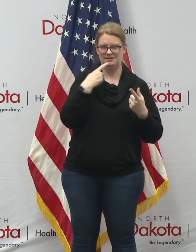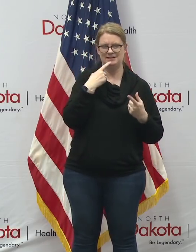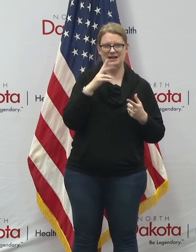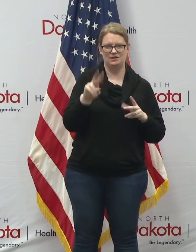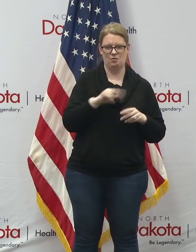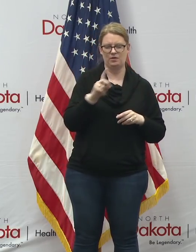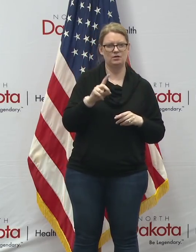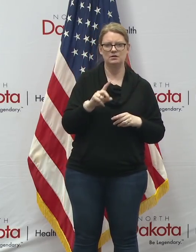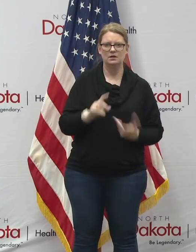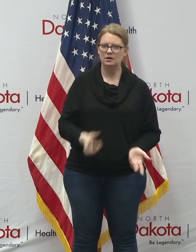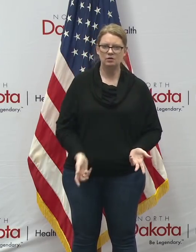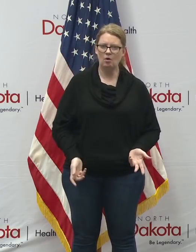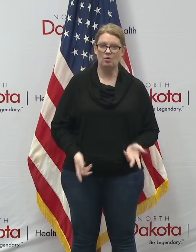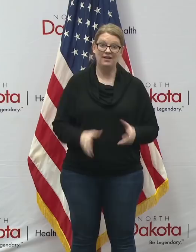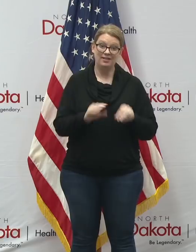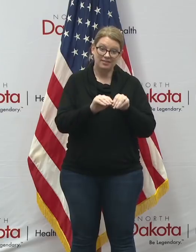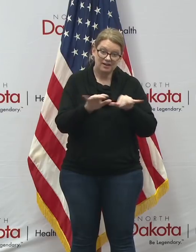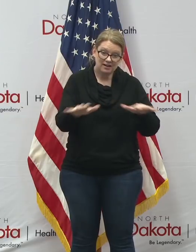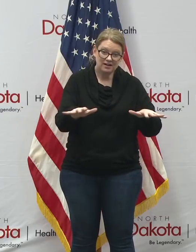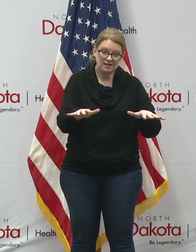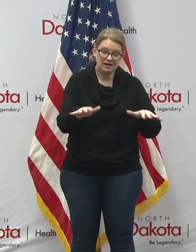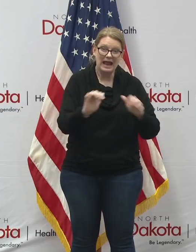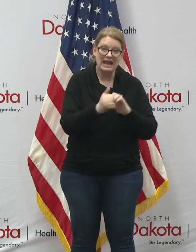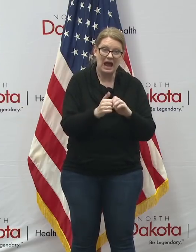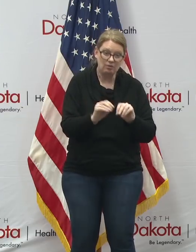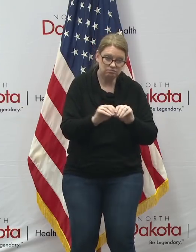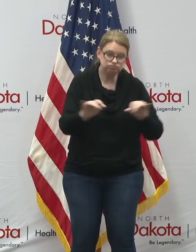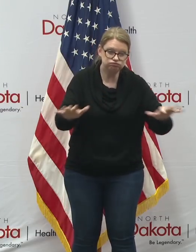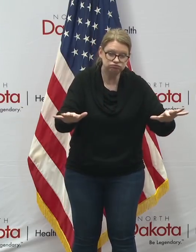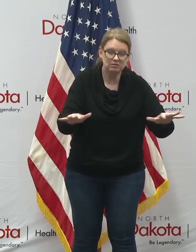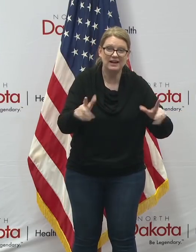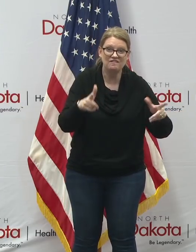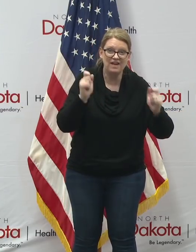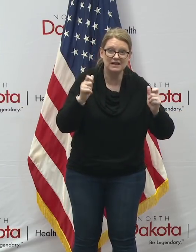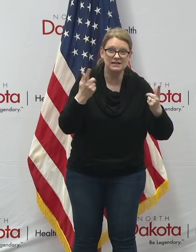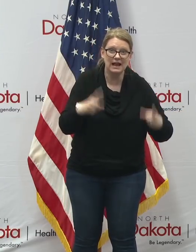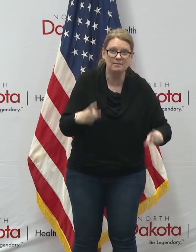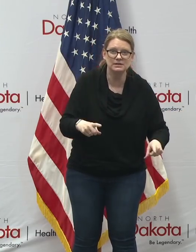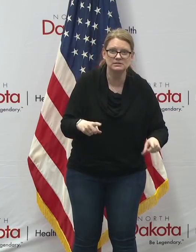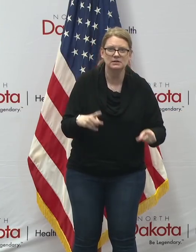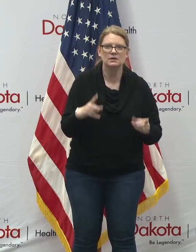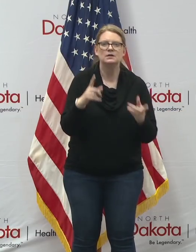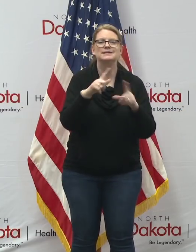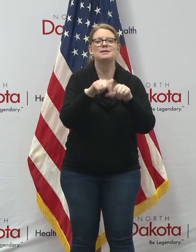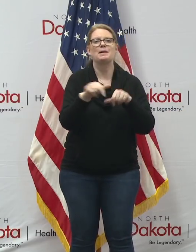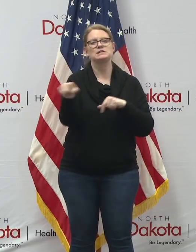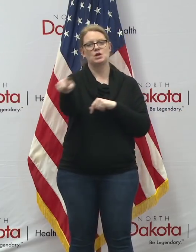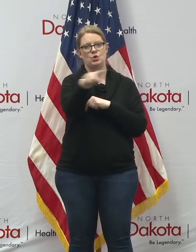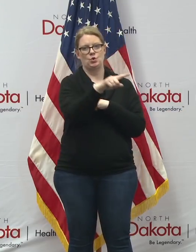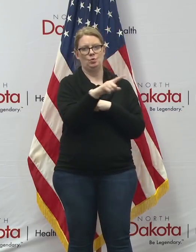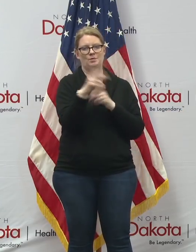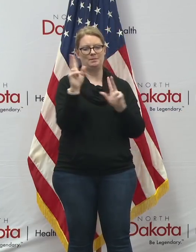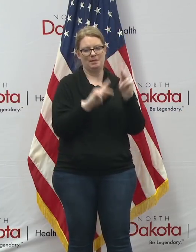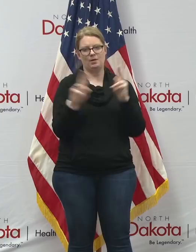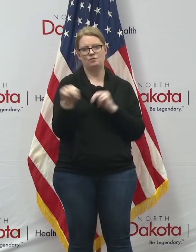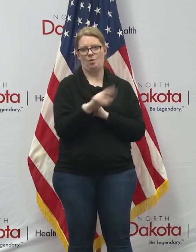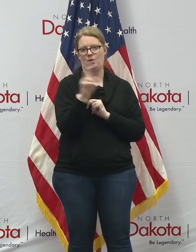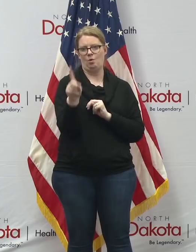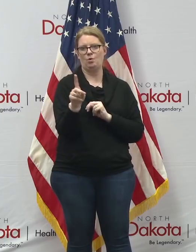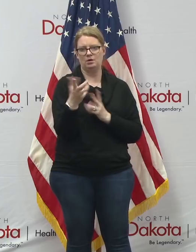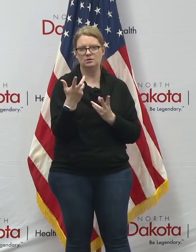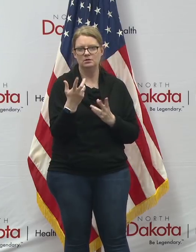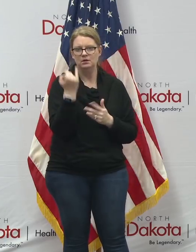bismarck it's going to be determined by uh the individual responsibility of north dakotans so if we can if we can deliver on that